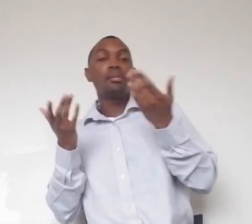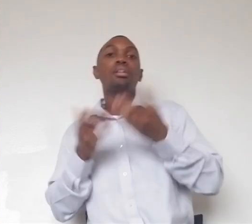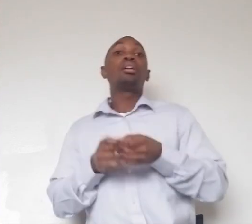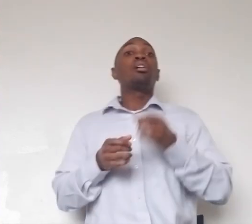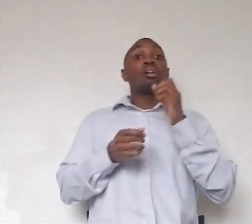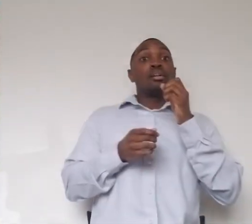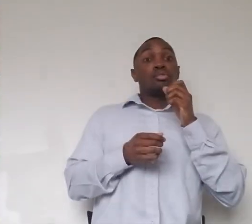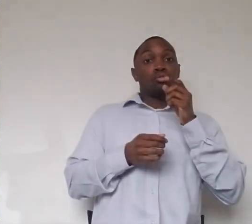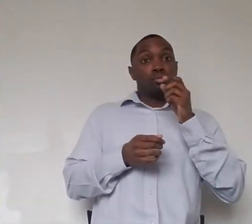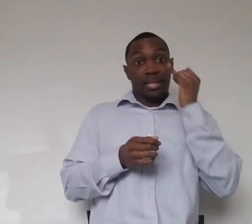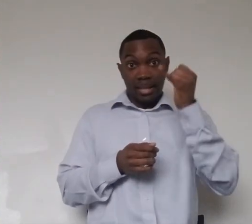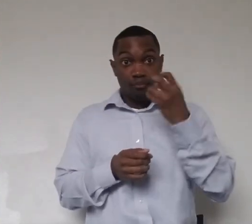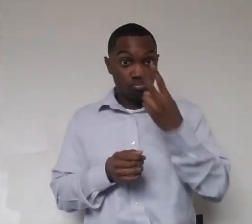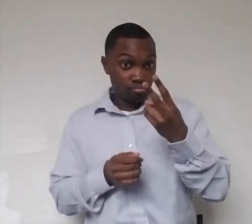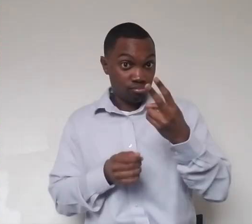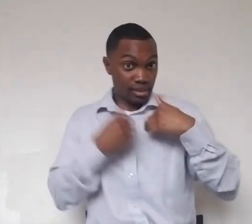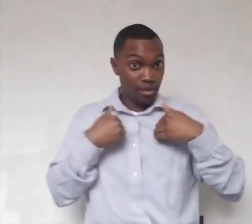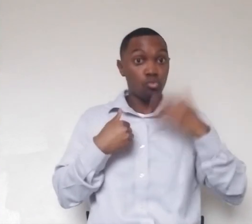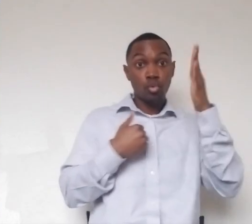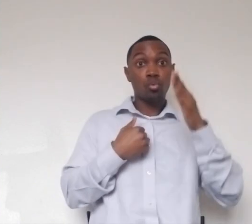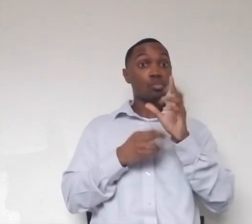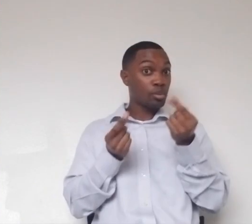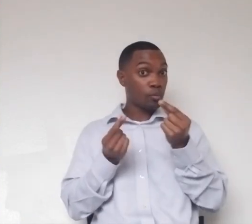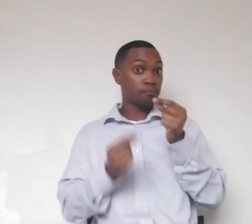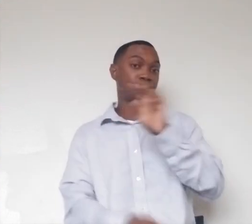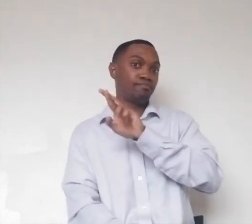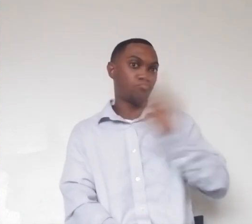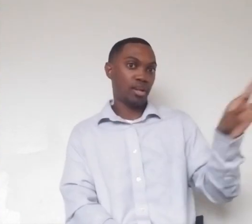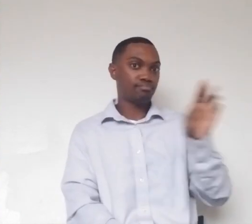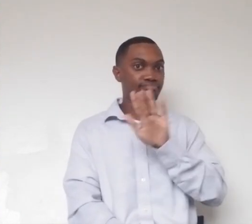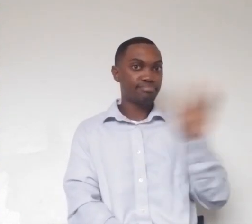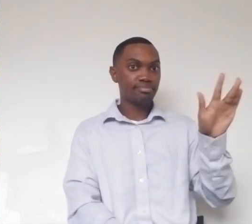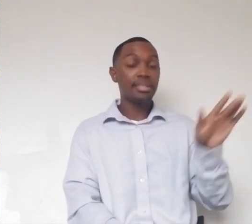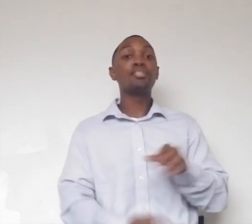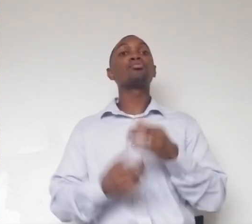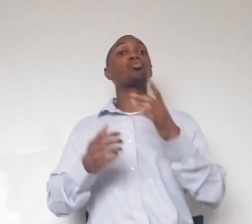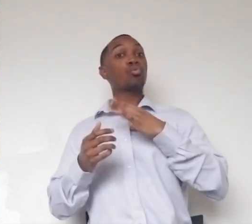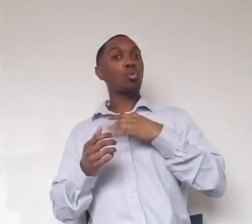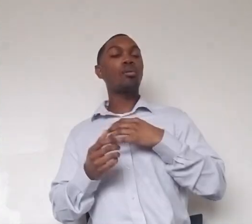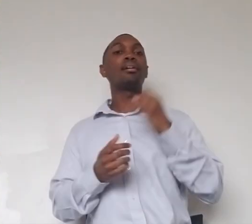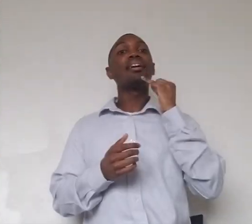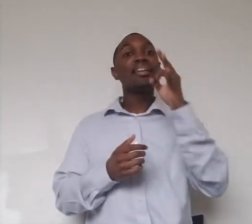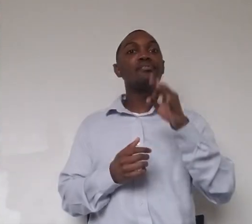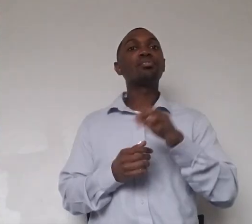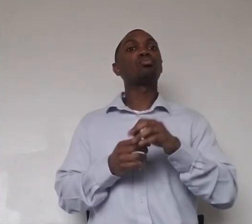animal. And the cool thing about it is that if you're big into animals and if you're following us on the Home Safari and you're following our,